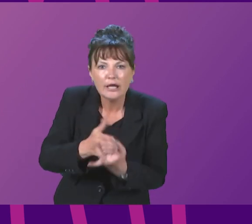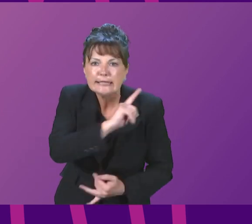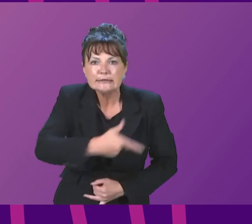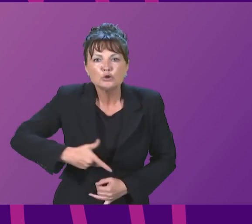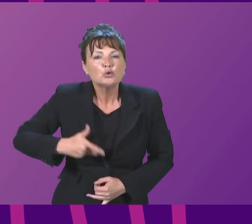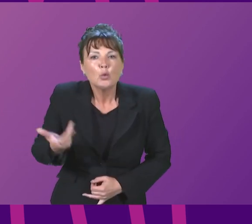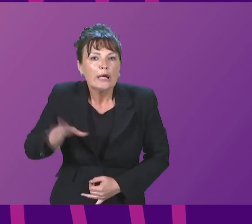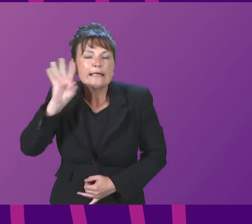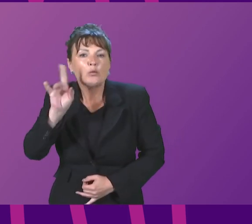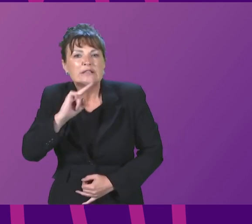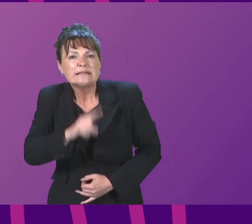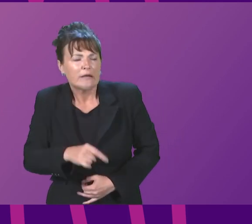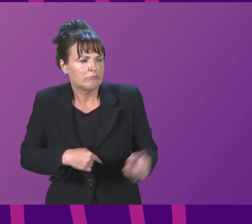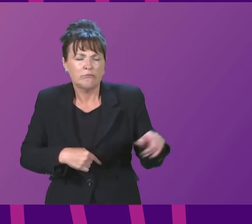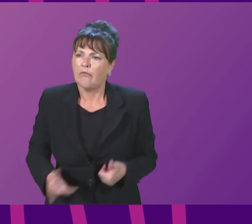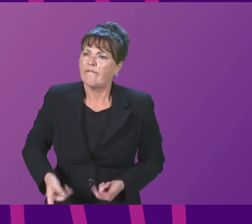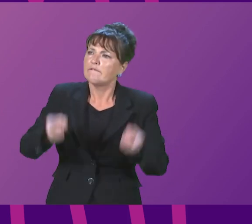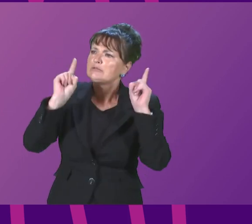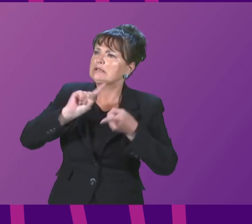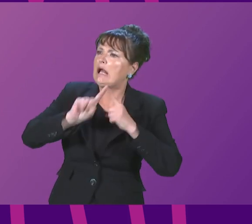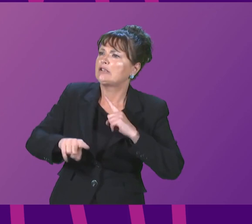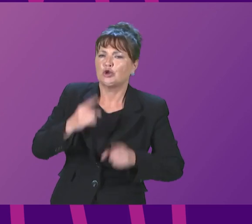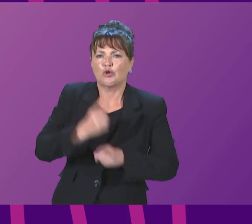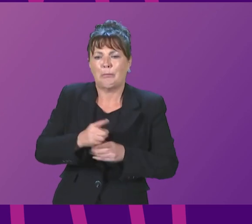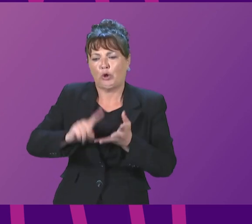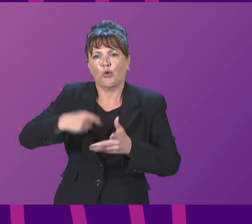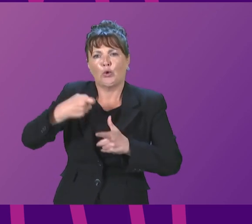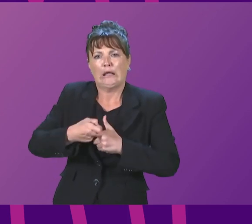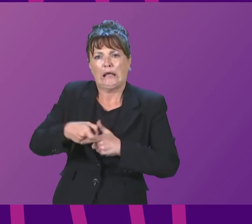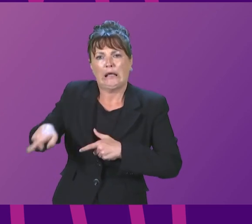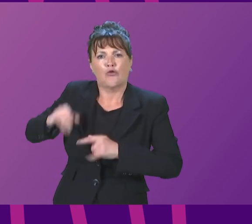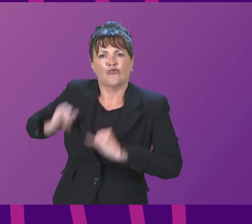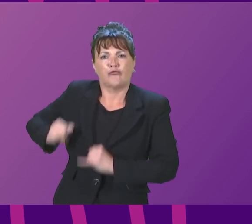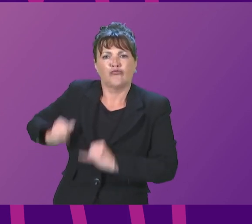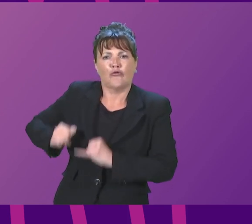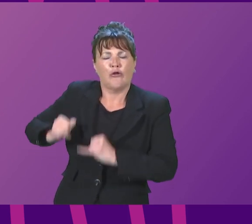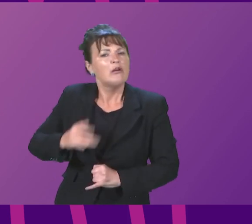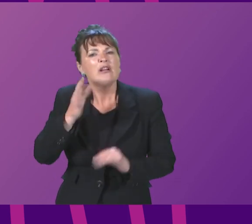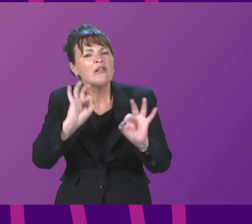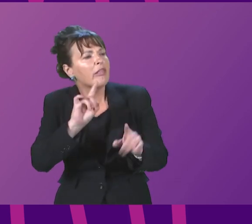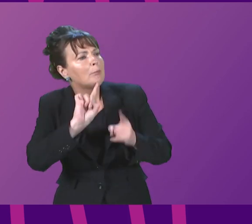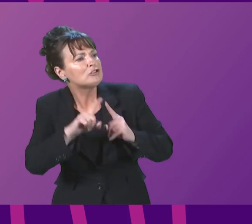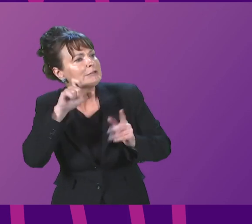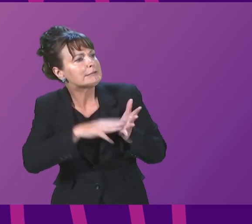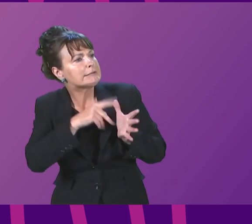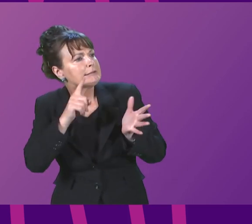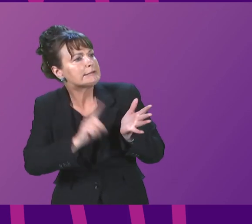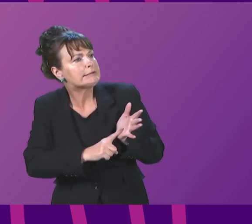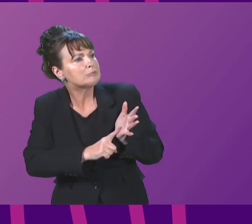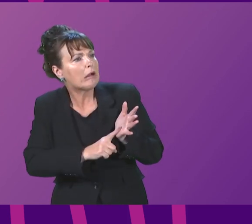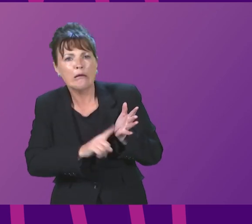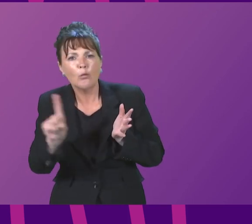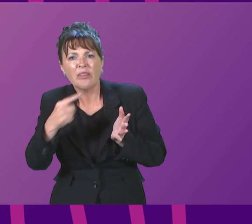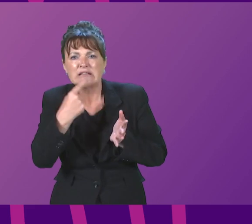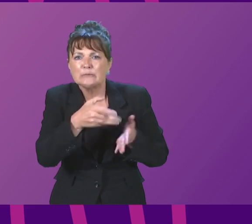Minister's answer was all about what the UK government have done wrong. Nothing about what Seamal are saying about these ships may never enter service.